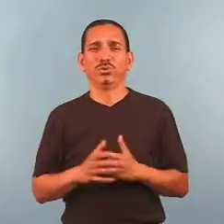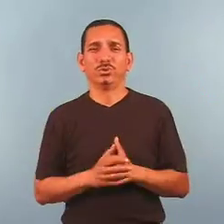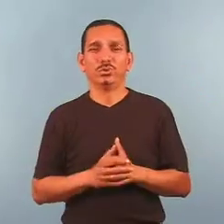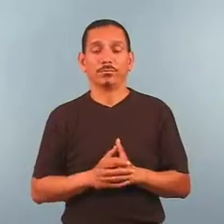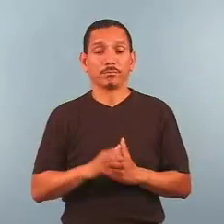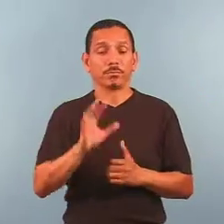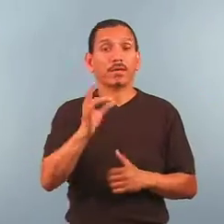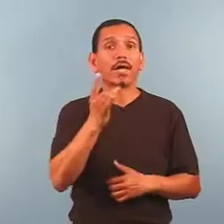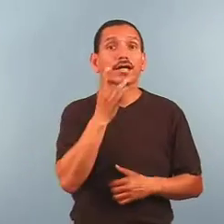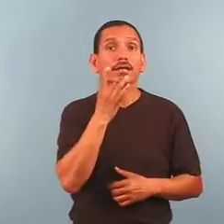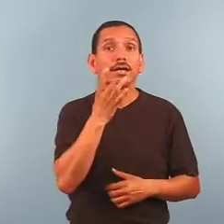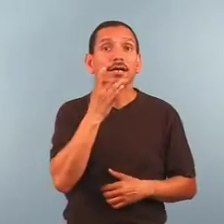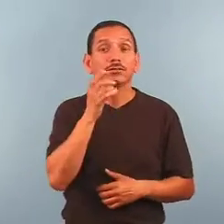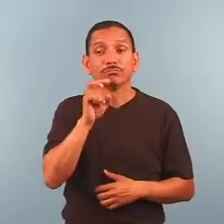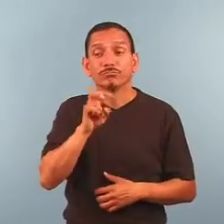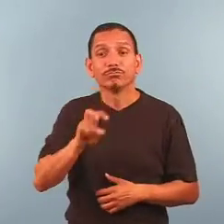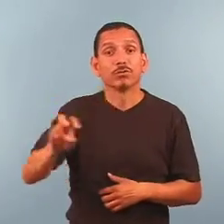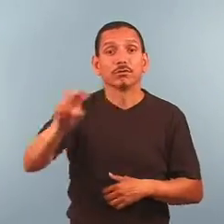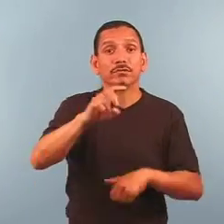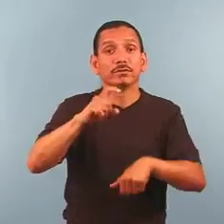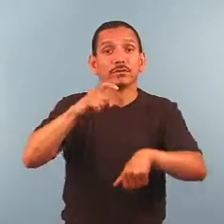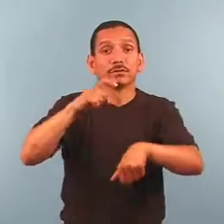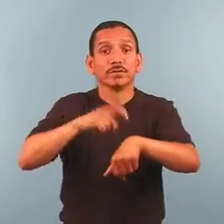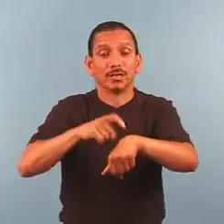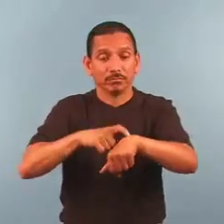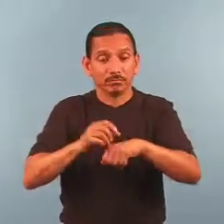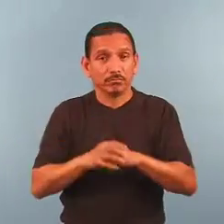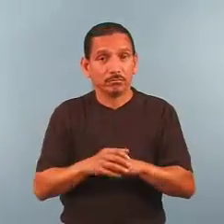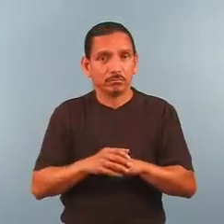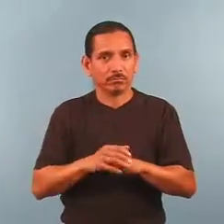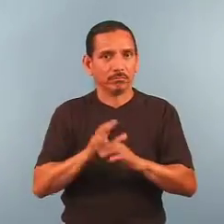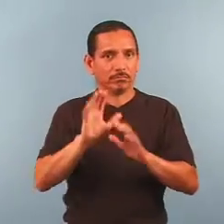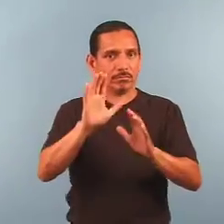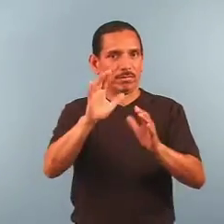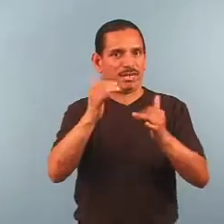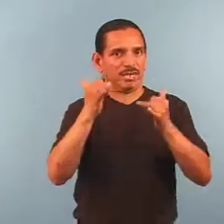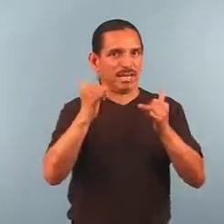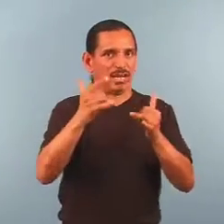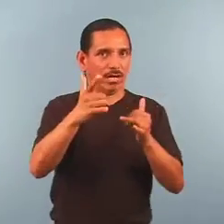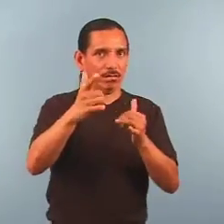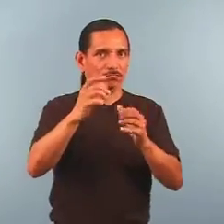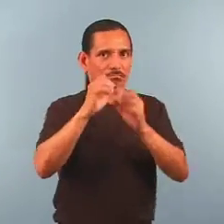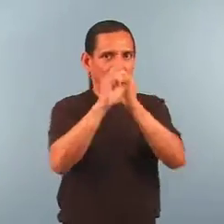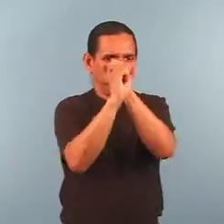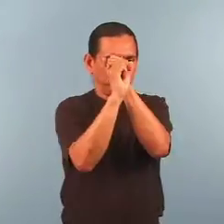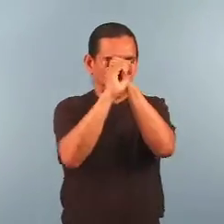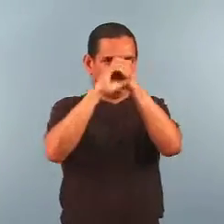Curtain travel time Light White